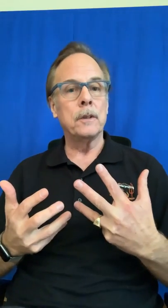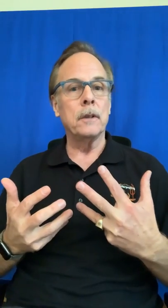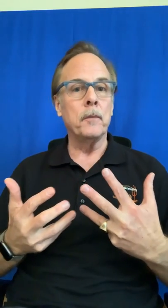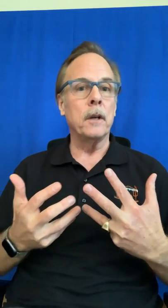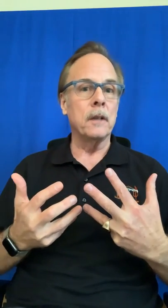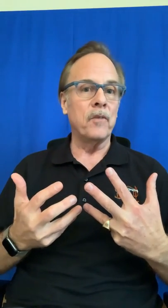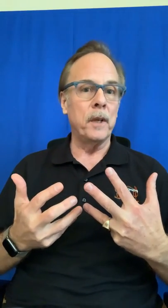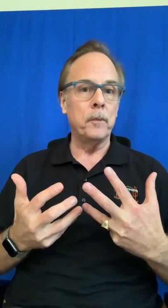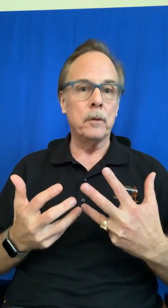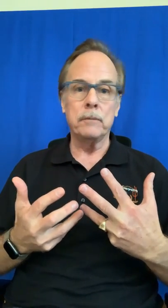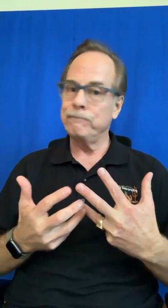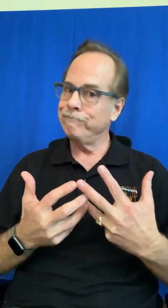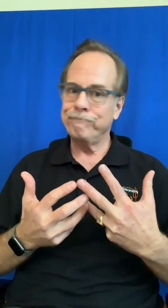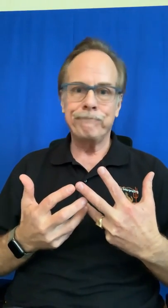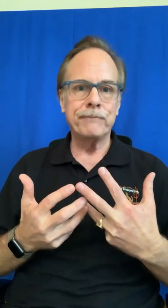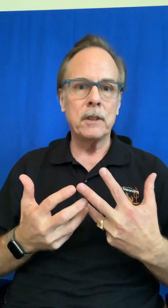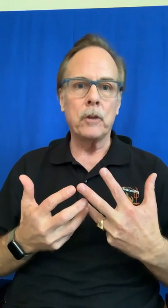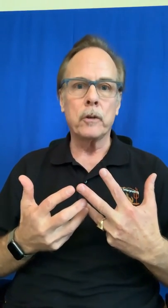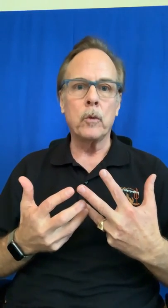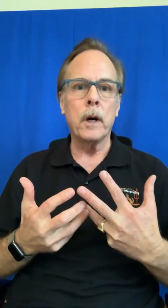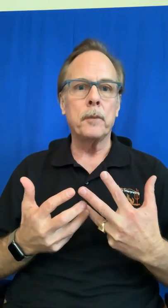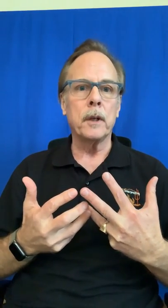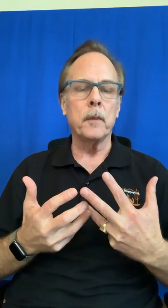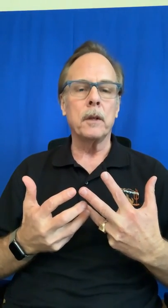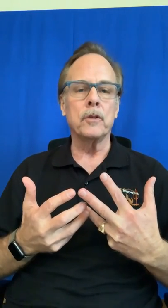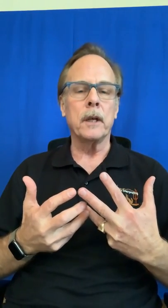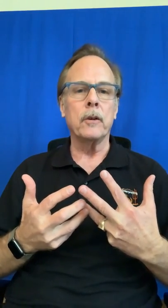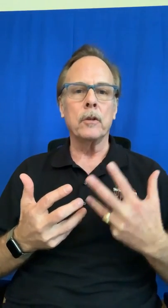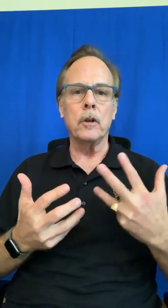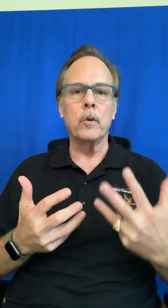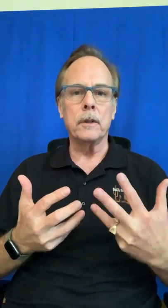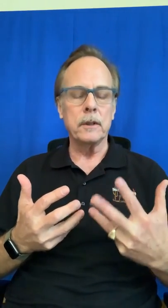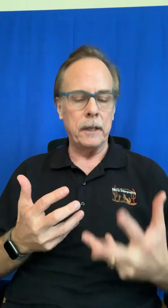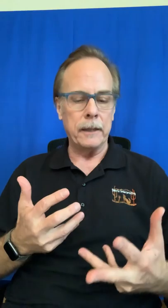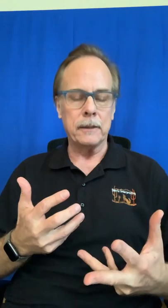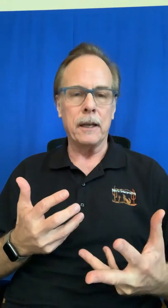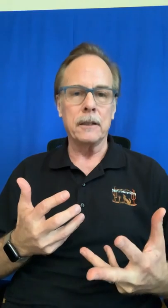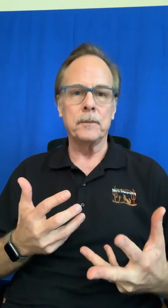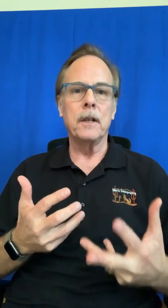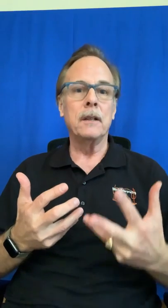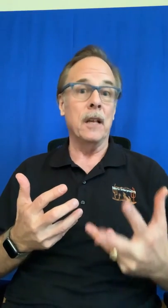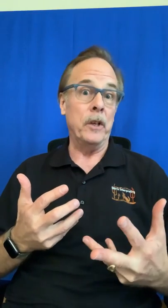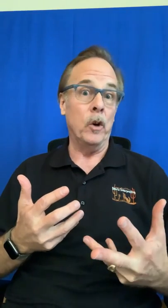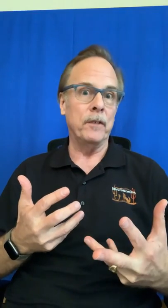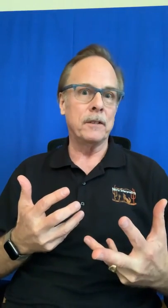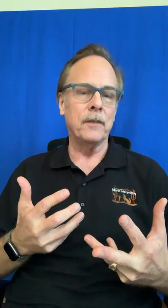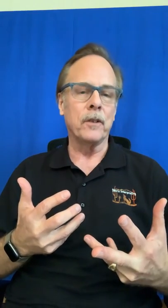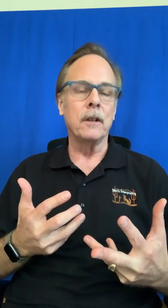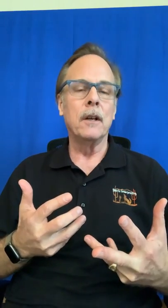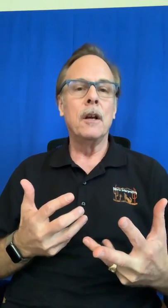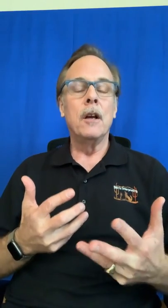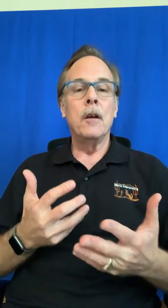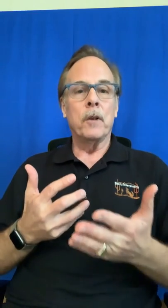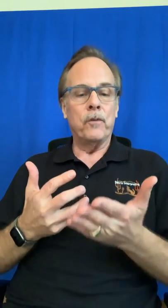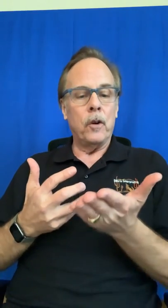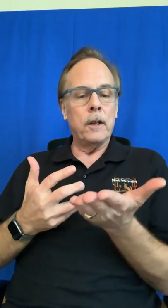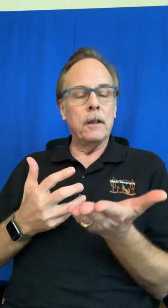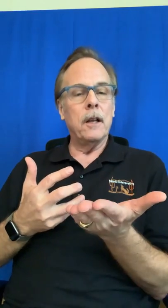among deaf people countrywide pretty much and i don't know what this text has let me know if it's different but falling in love